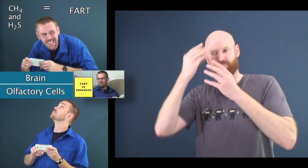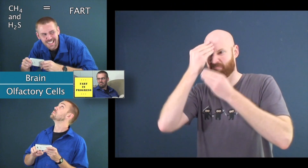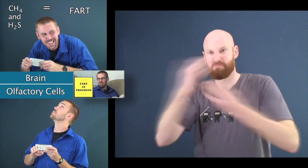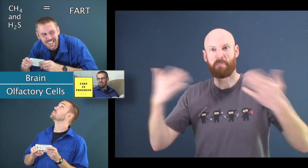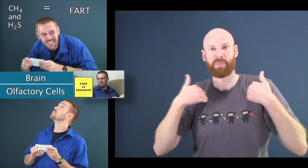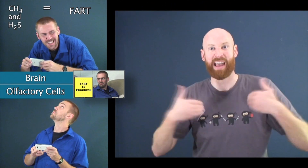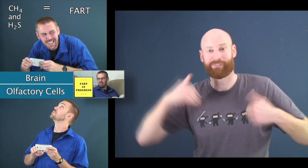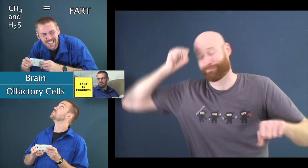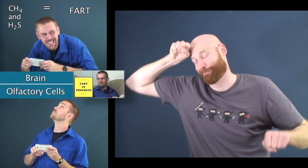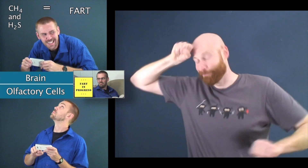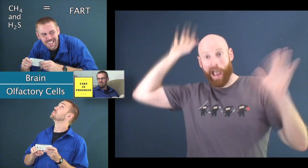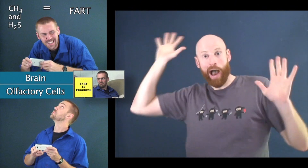to freak out